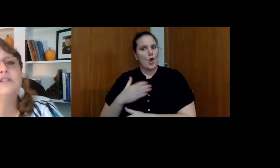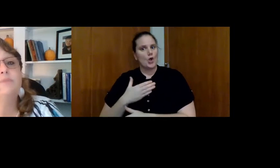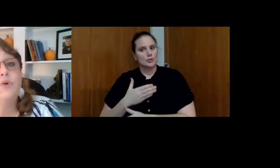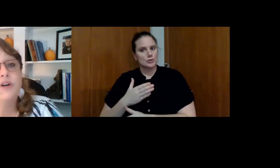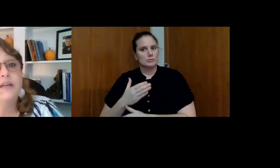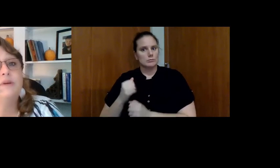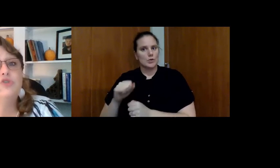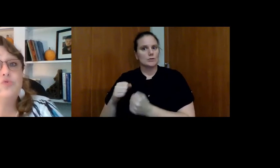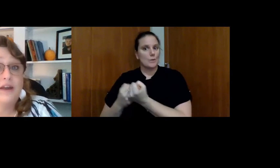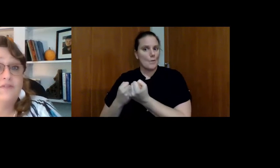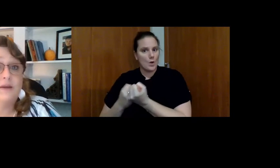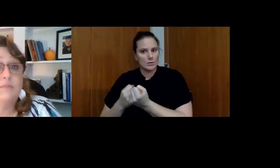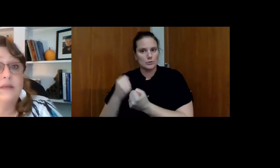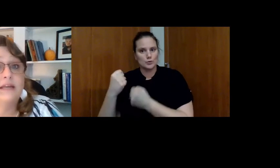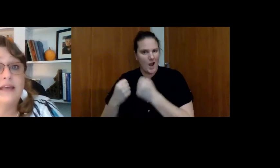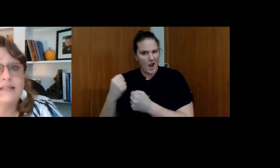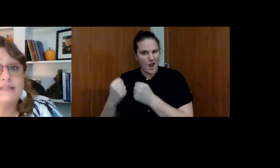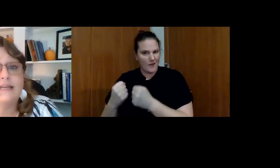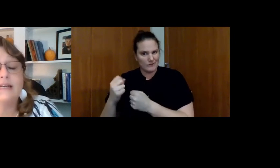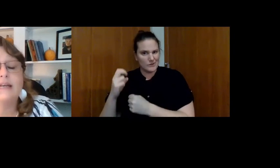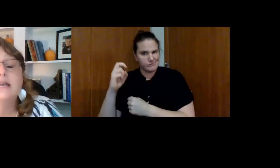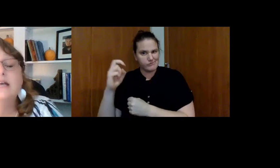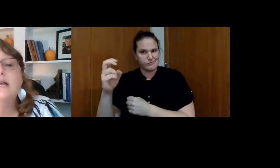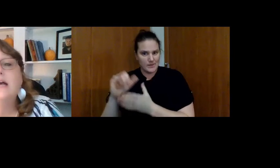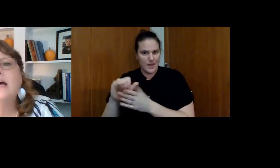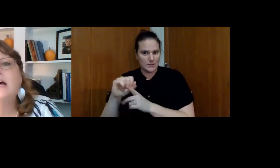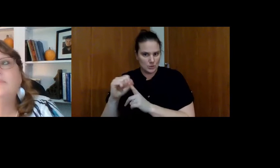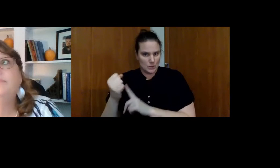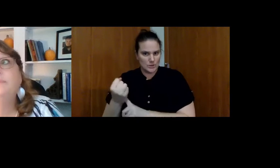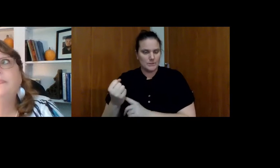that could support him and drive him in that setting.